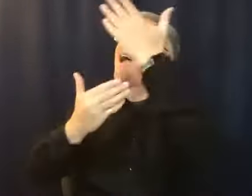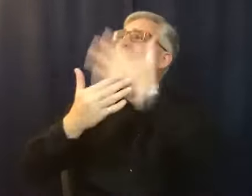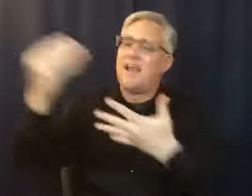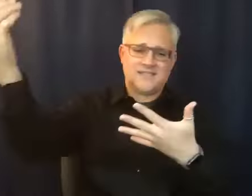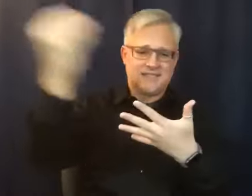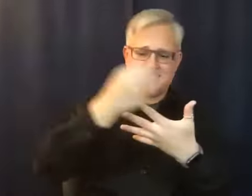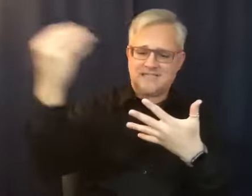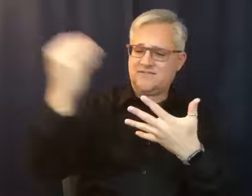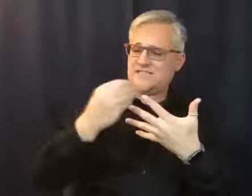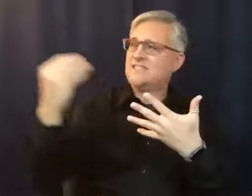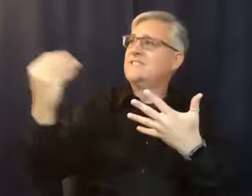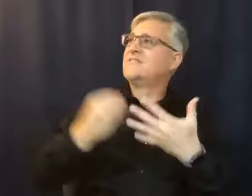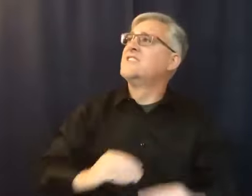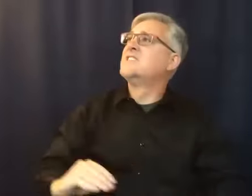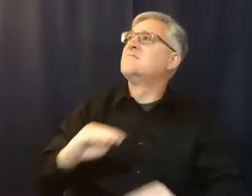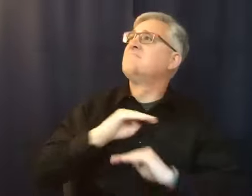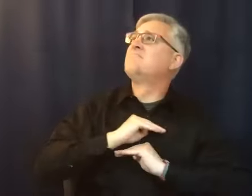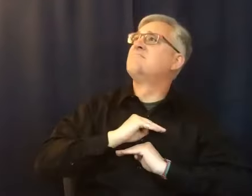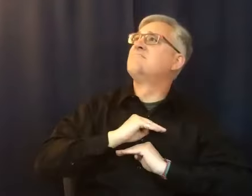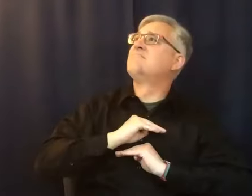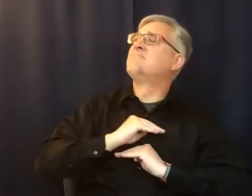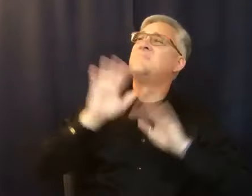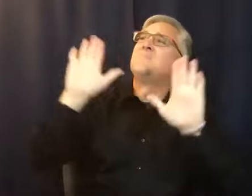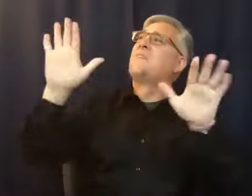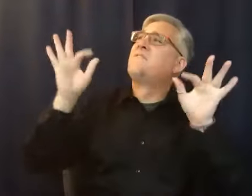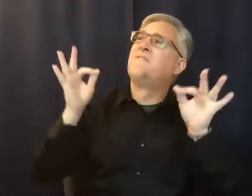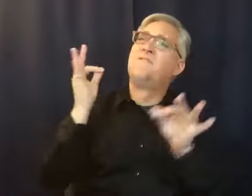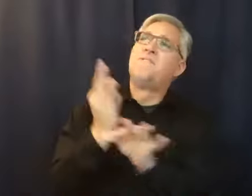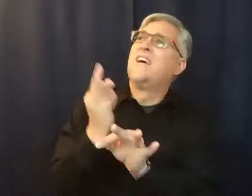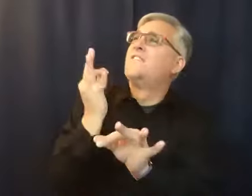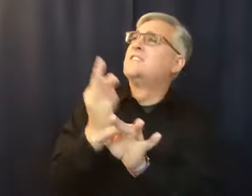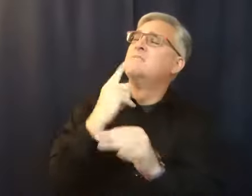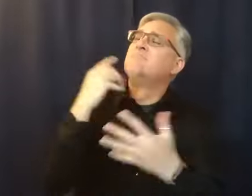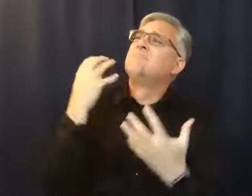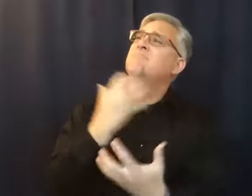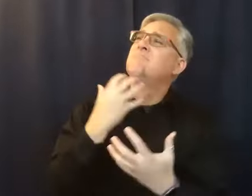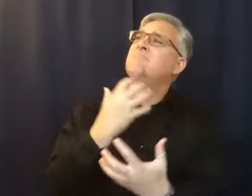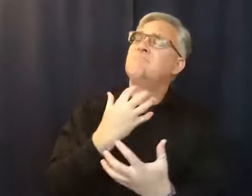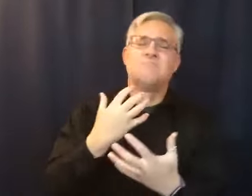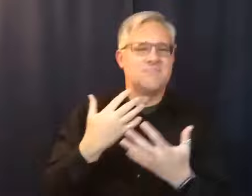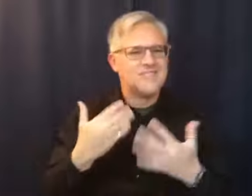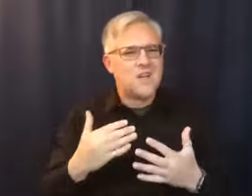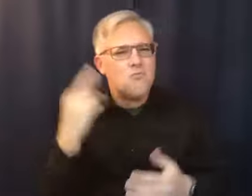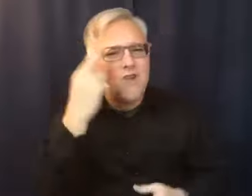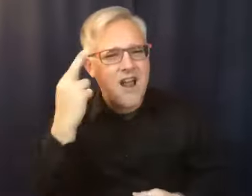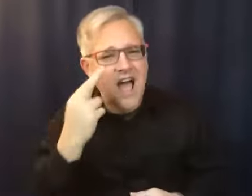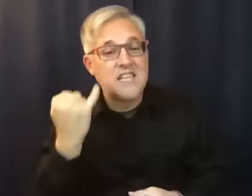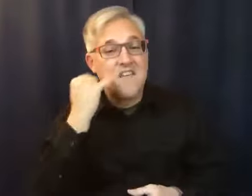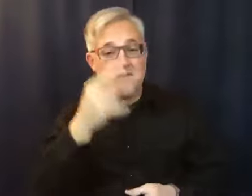you are, realize that if you surrender, if you give it up, if you get the goal, if you say, Lord, I'm turning this over to you, and